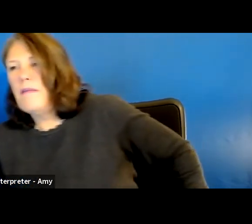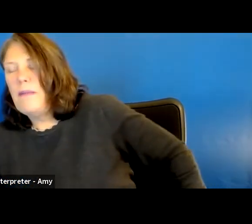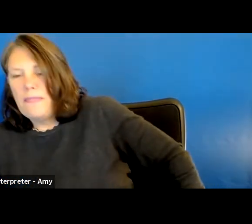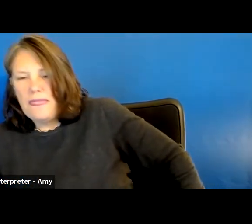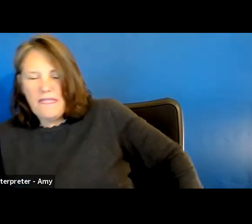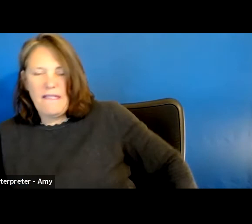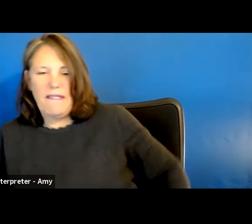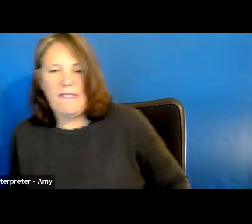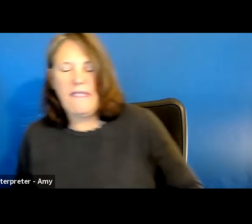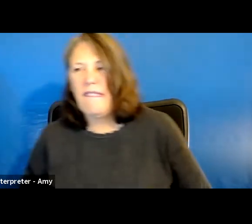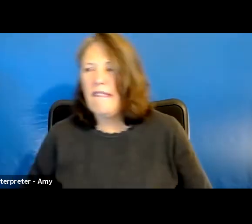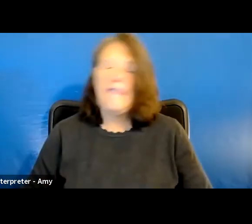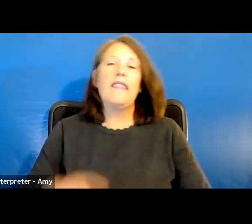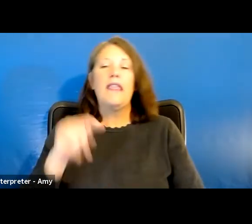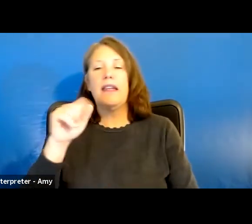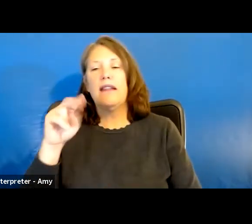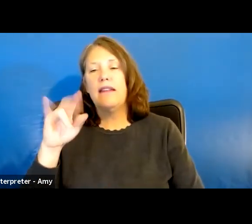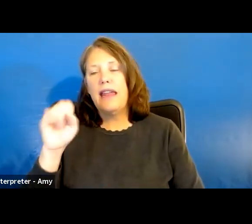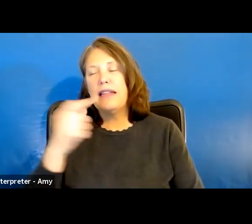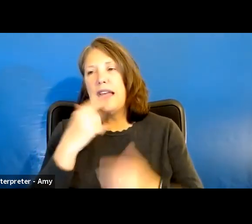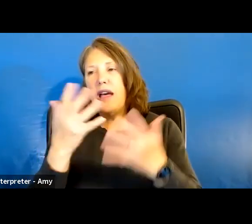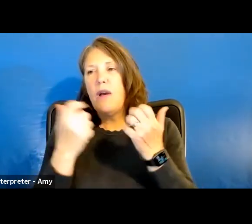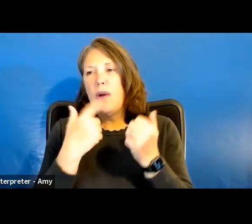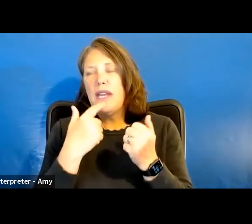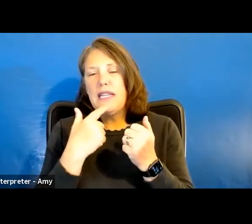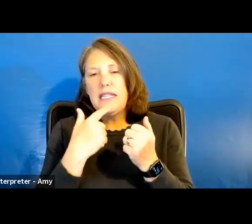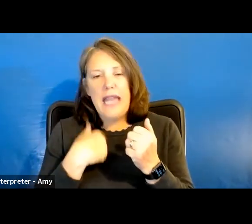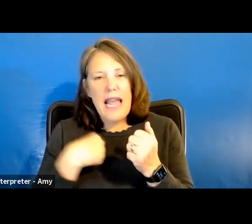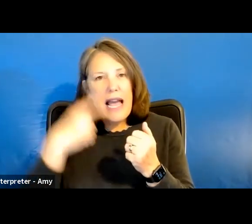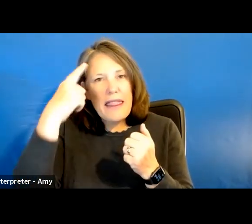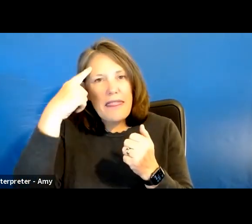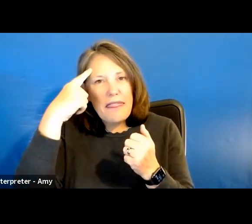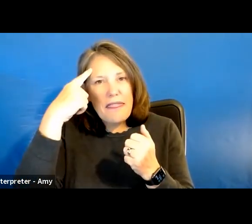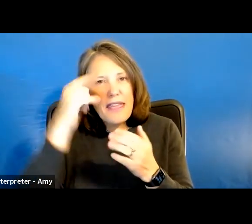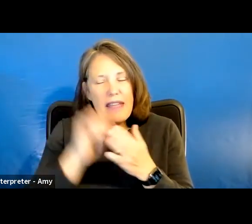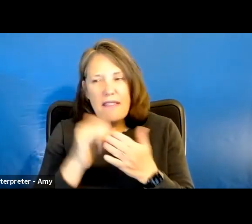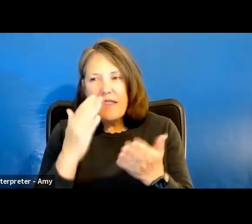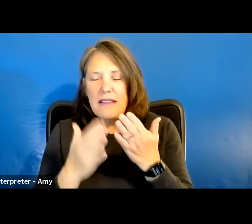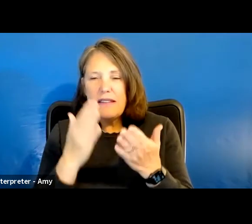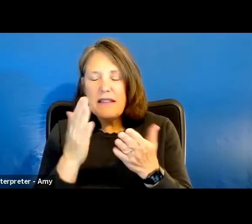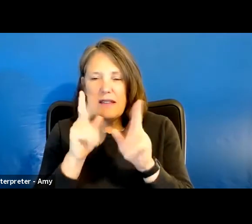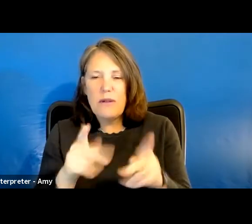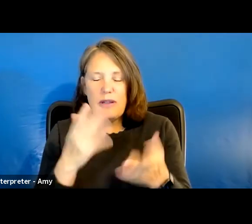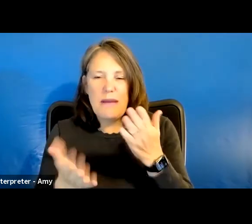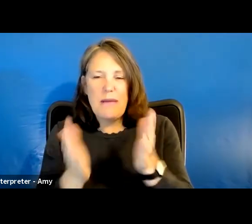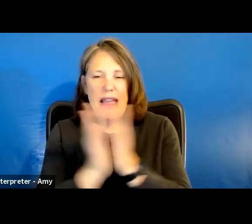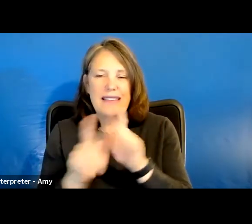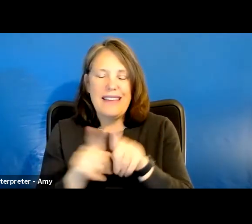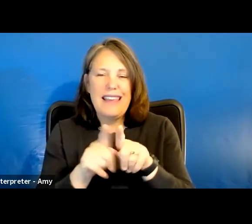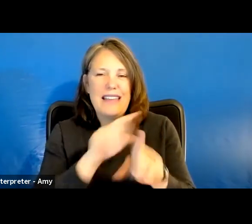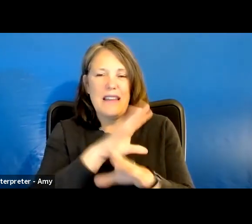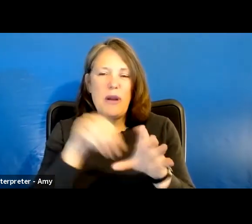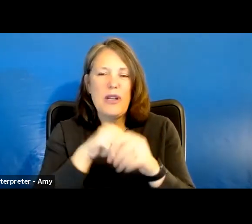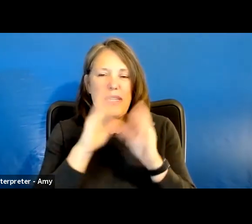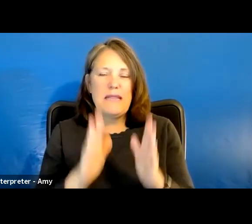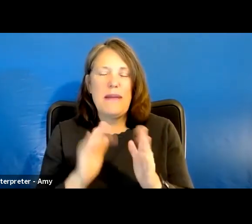Tana. Yeah. Really quick. I was going to say, I think this person might also be asking as a participant, if